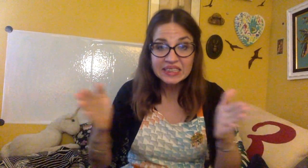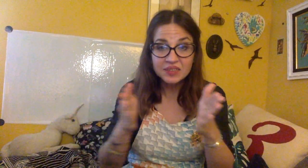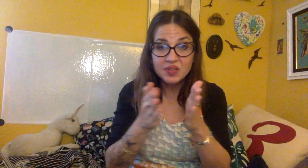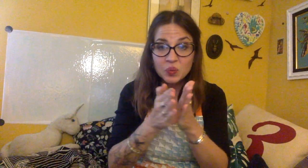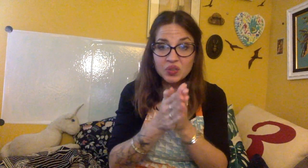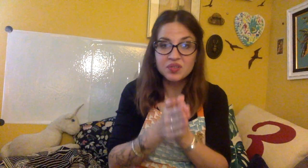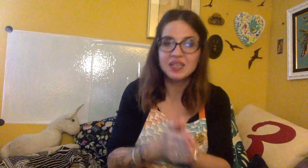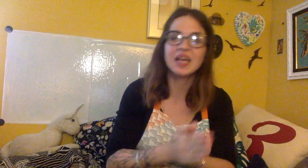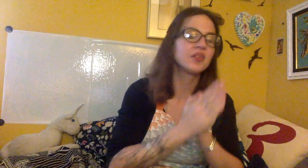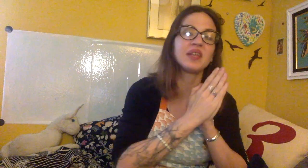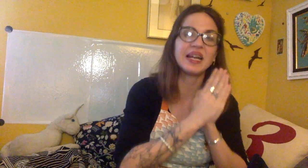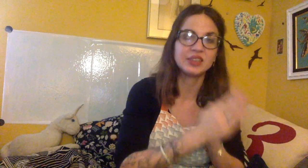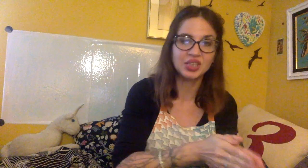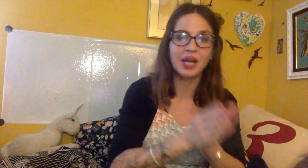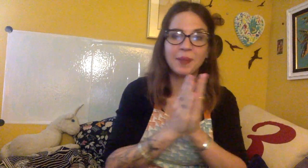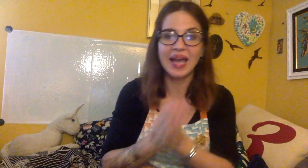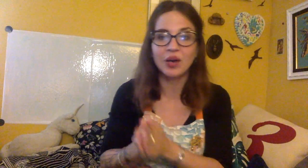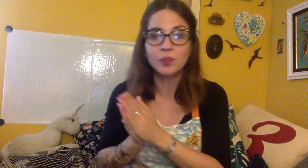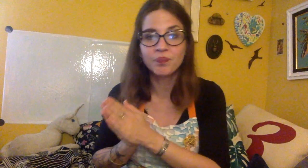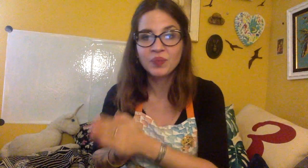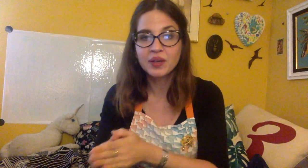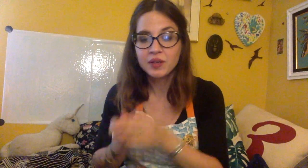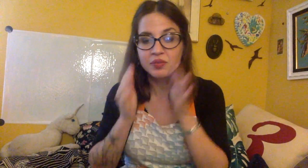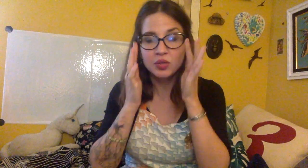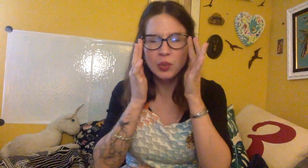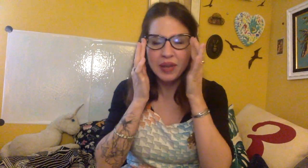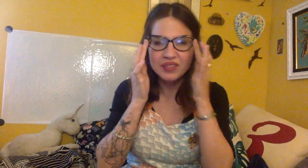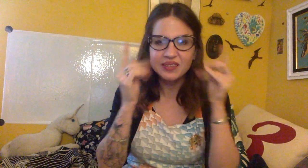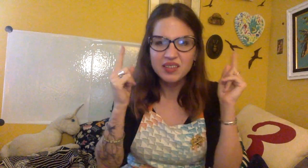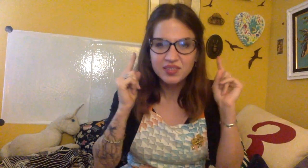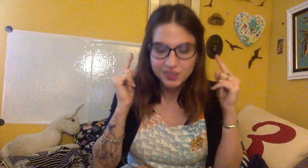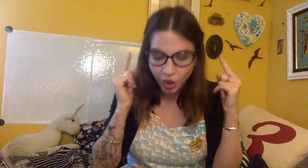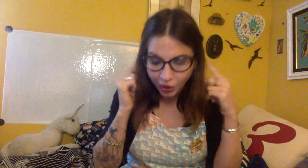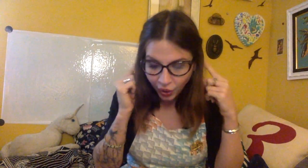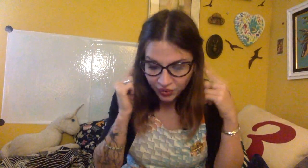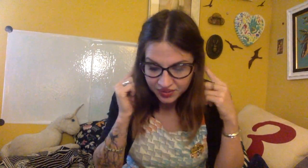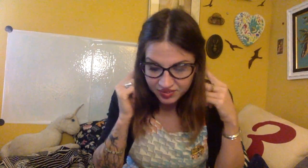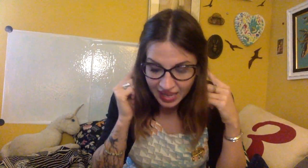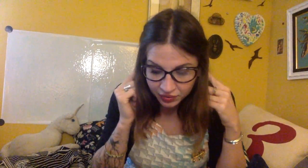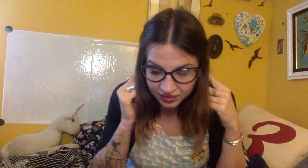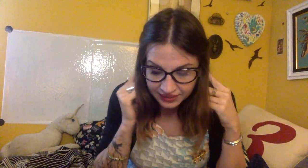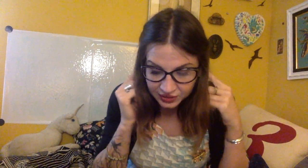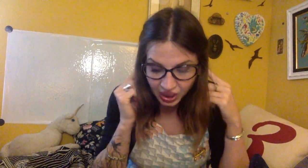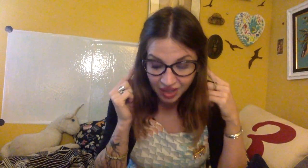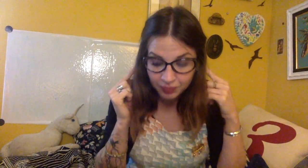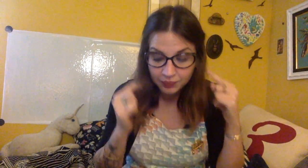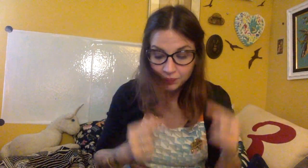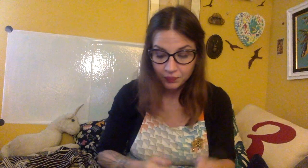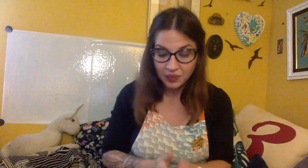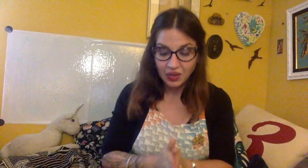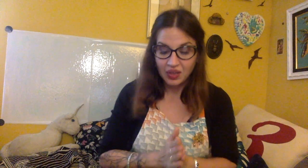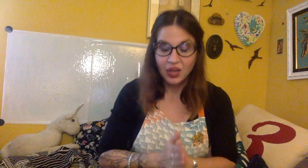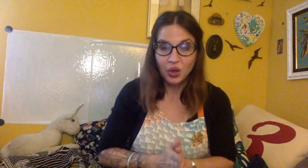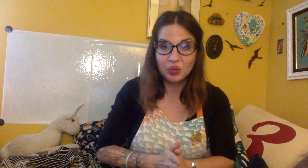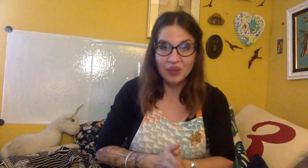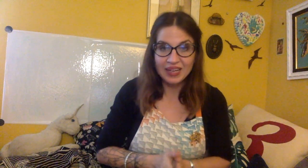the words together that I chop out so you have to listen to all the sounds that I chop. Are you ready?